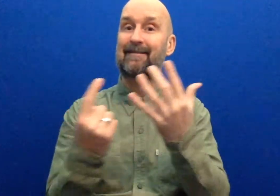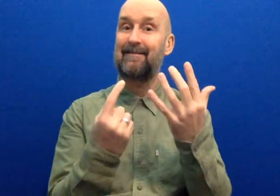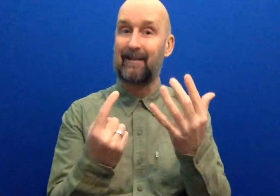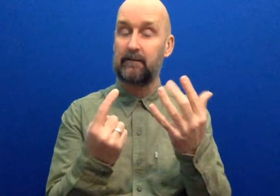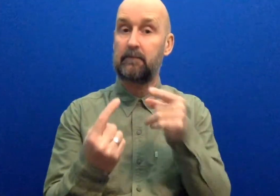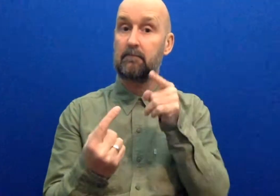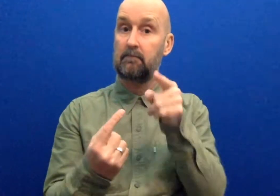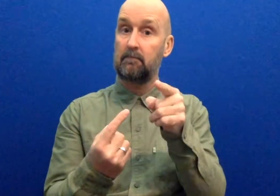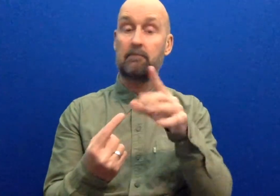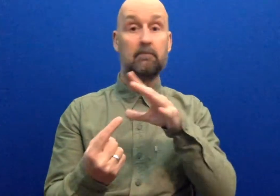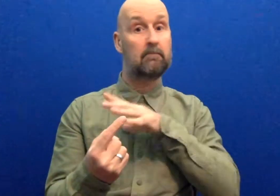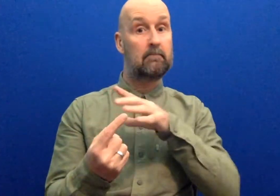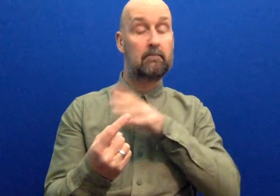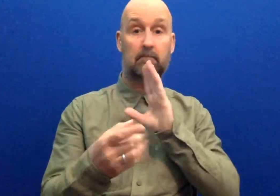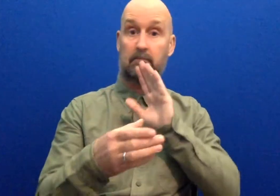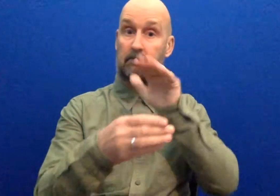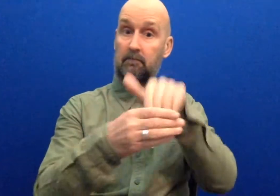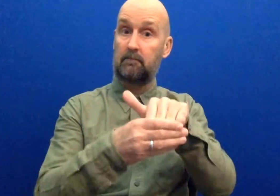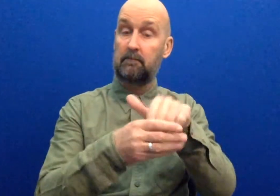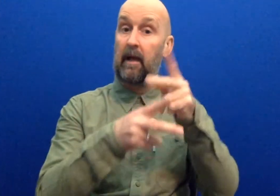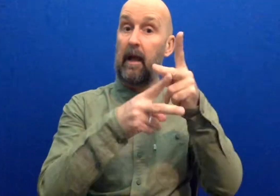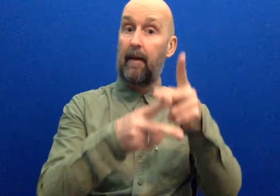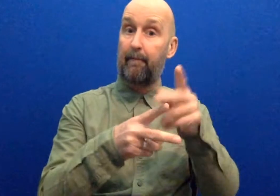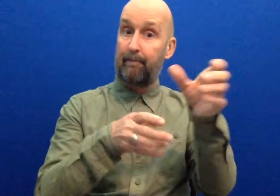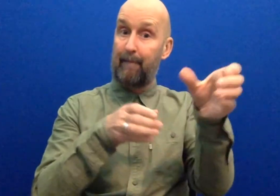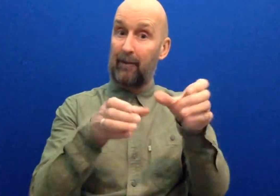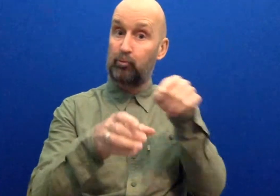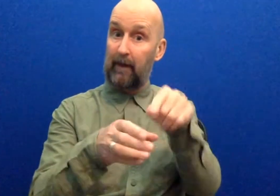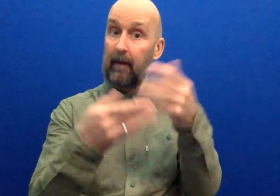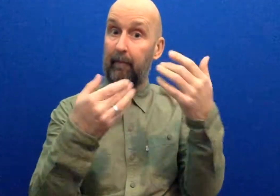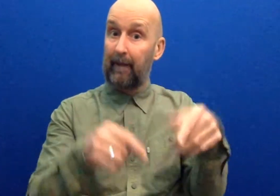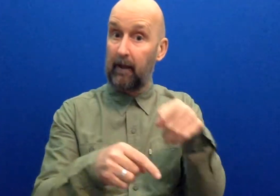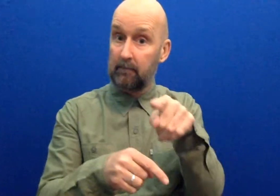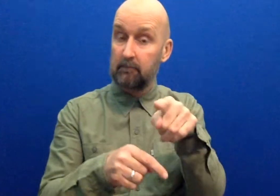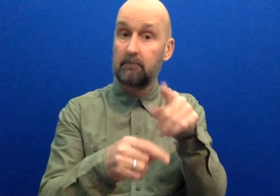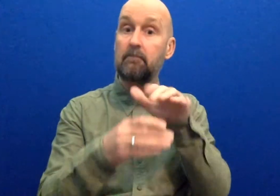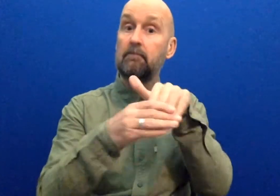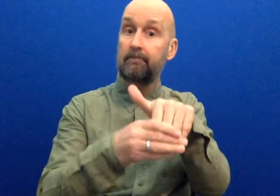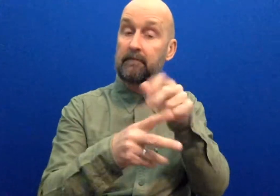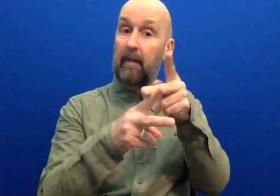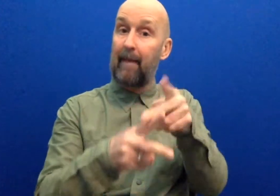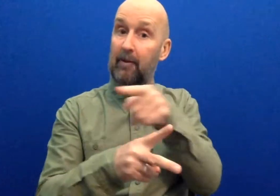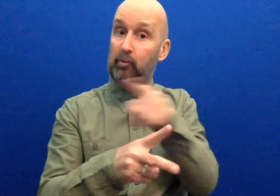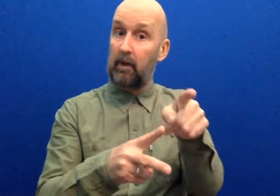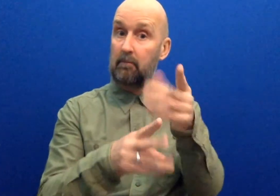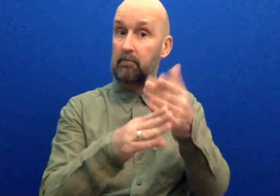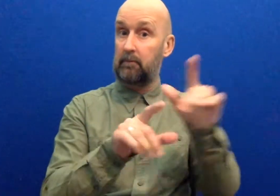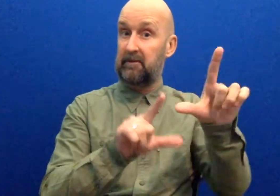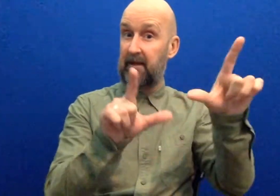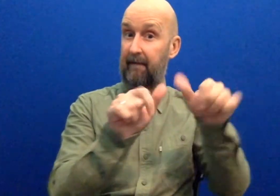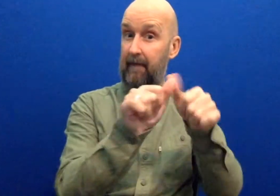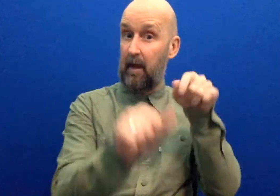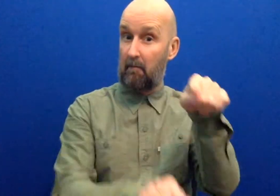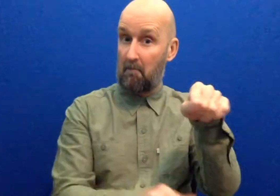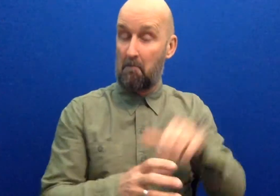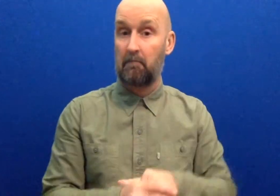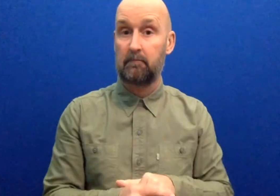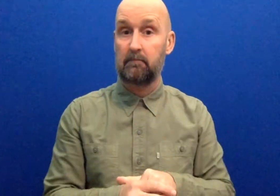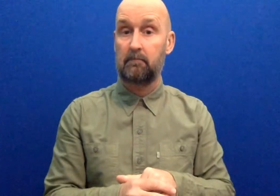currently participating in a mentoring scheme as a mentee within the TV industry? This